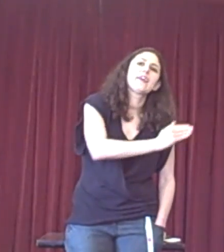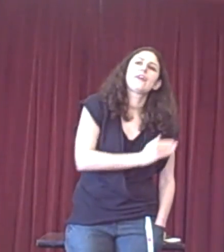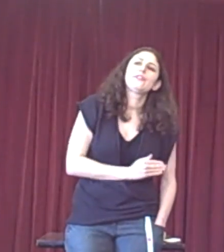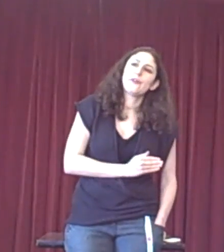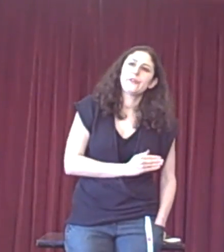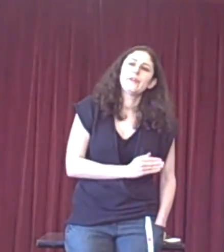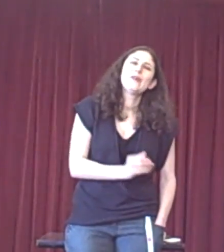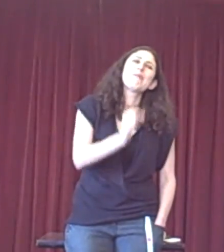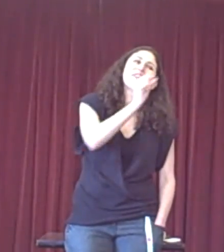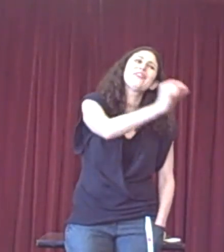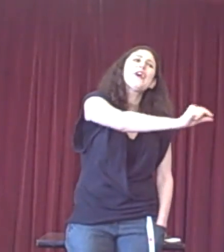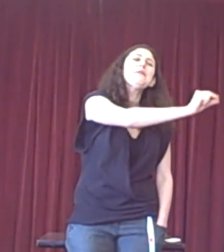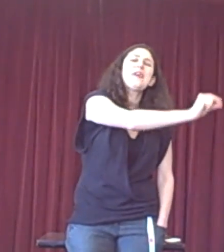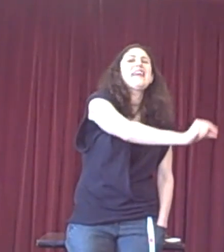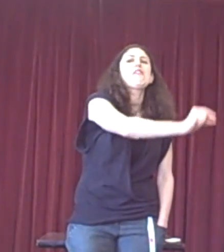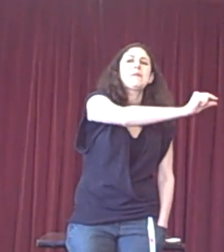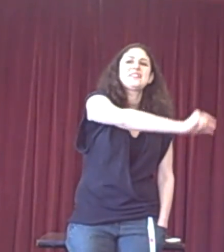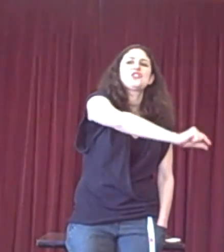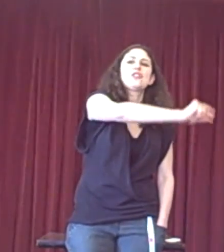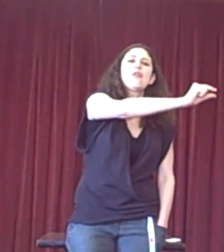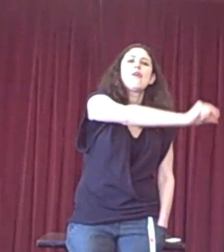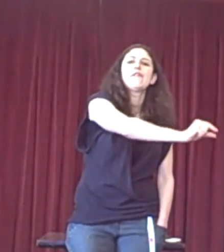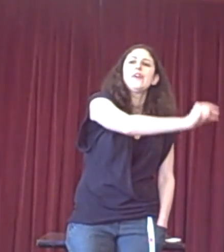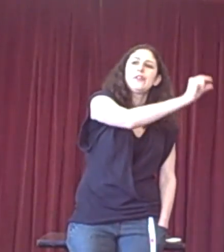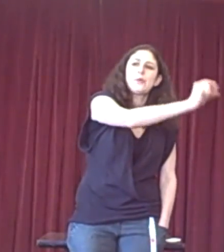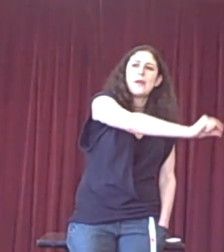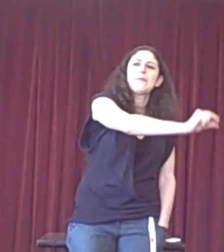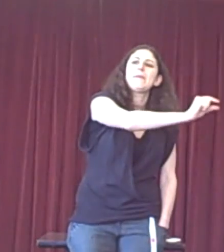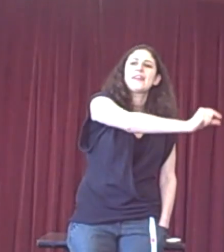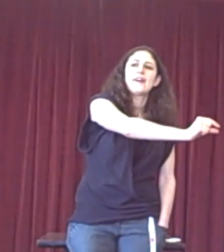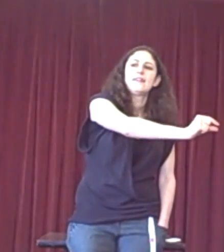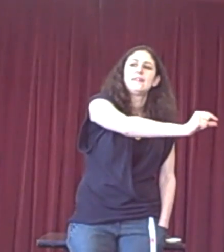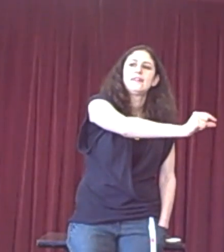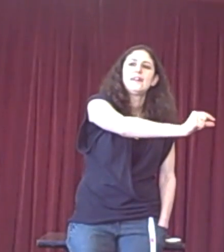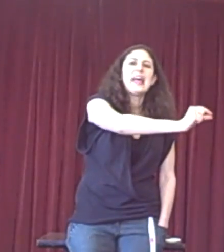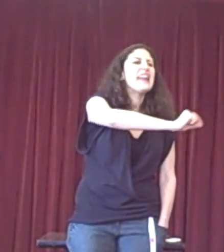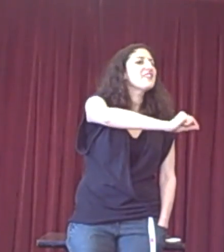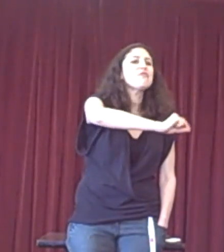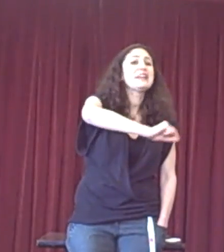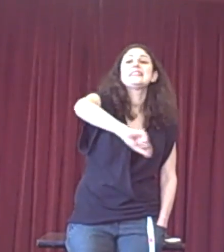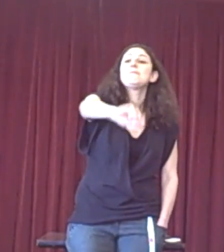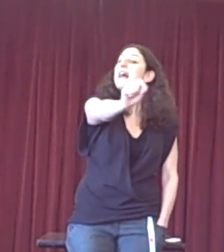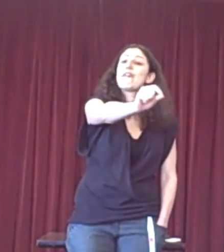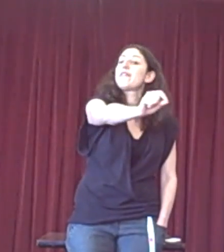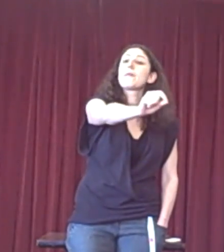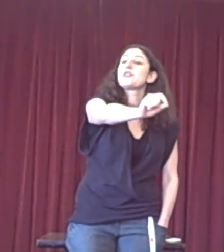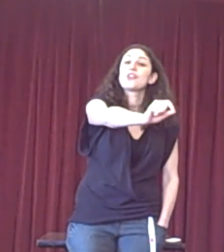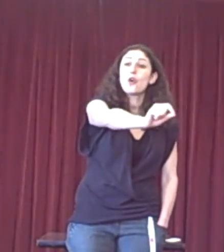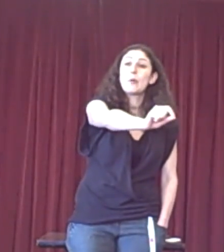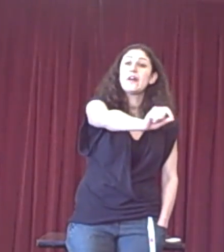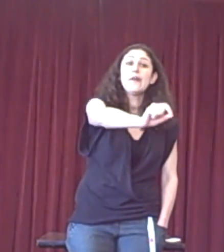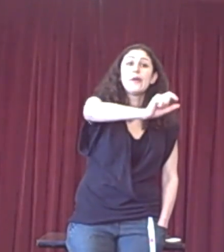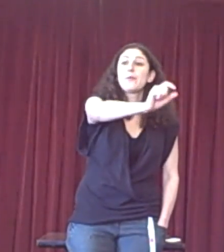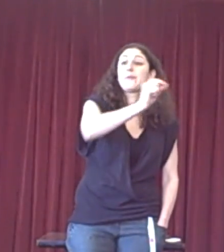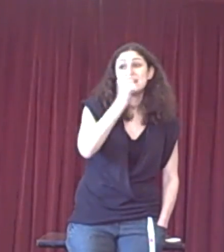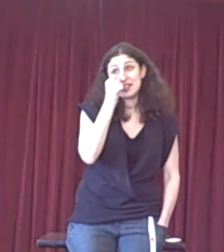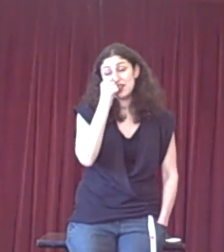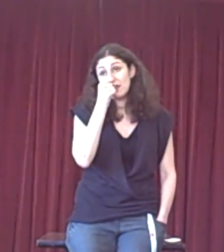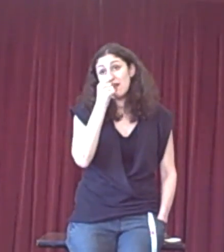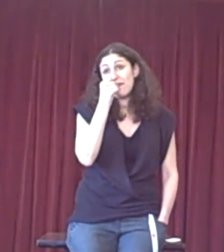goes on, by the time you hear the position of the whip speaker, it doesn't really seem to have very much in common with the position of